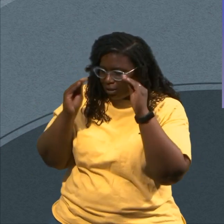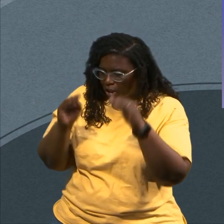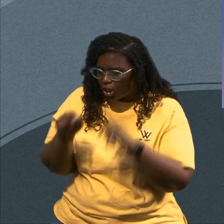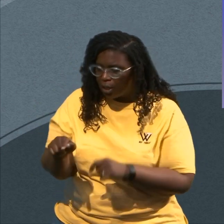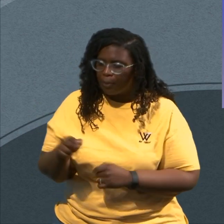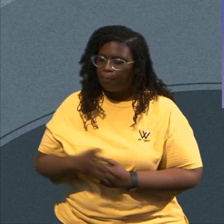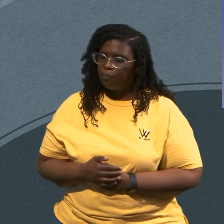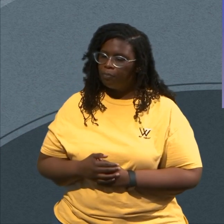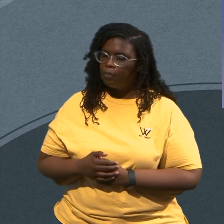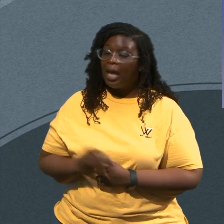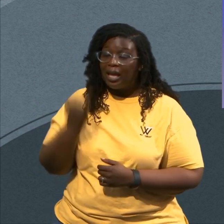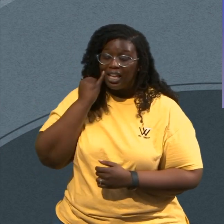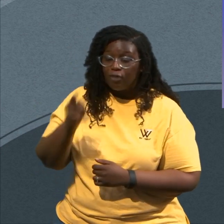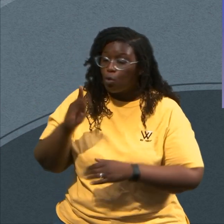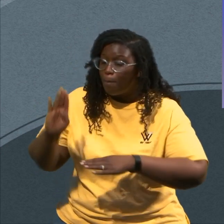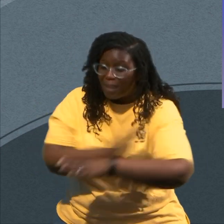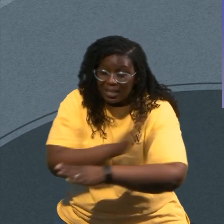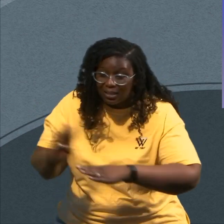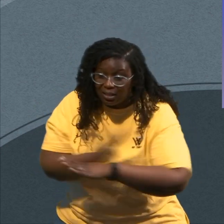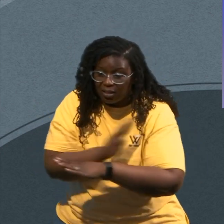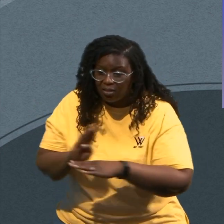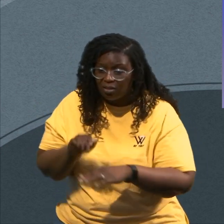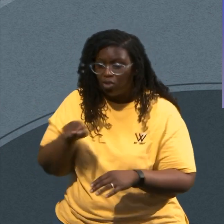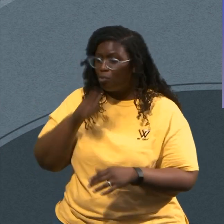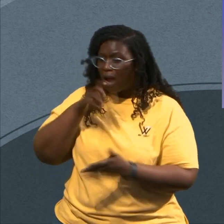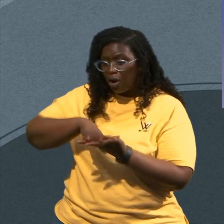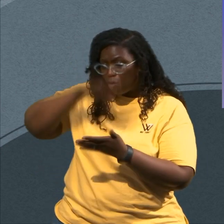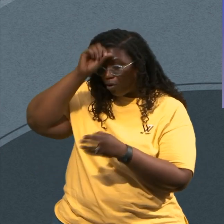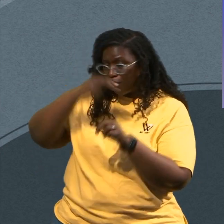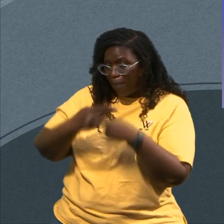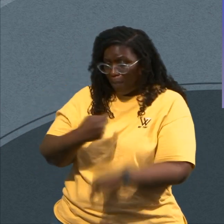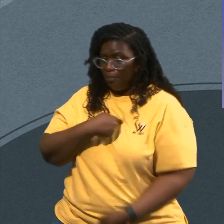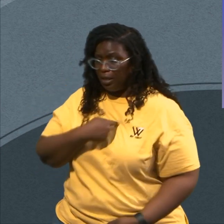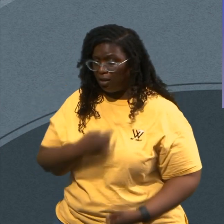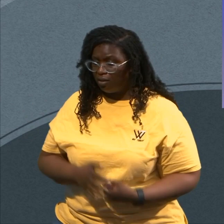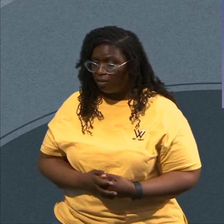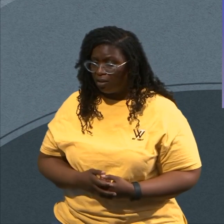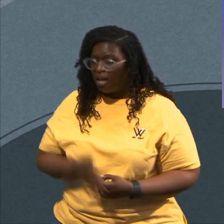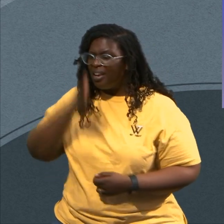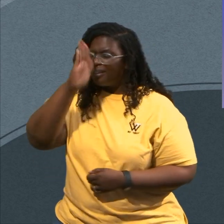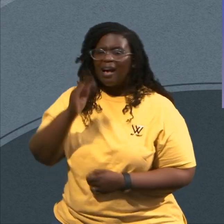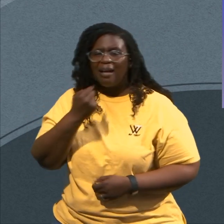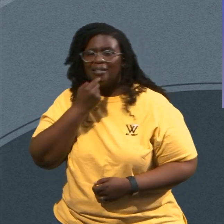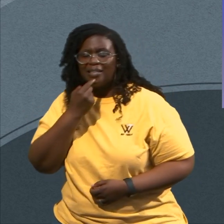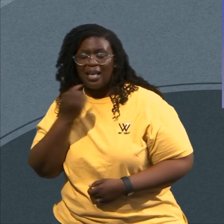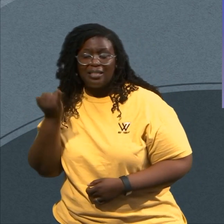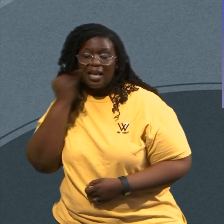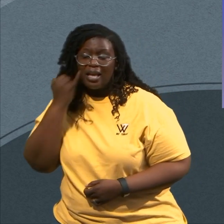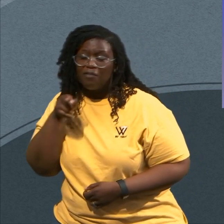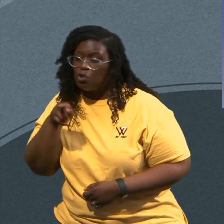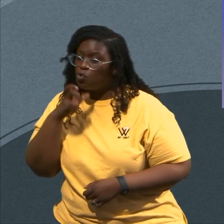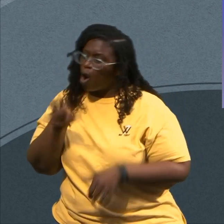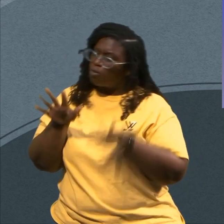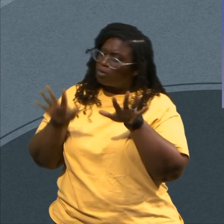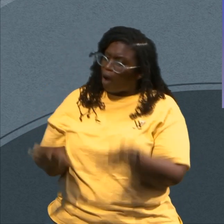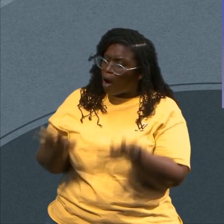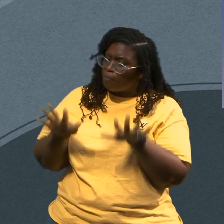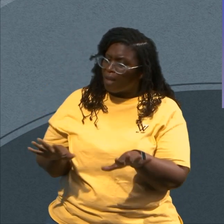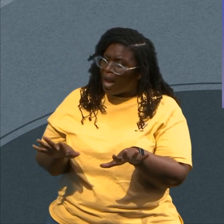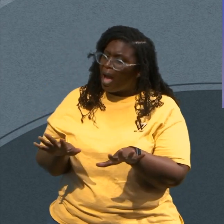You're Being Busy You Gonna Get A Personal Revelation Of Me You Gotta Sit Down Somewhere Watch This It's A